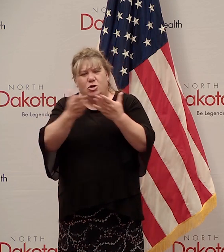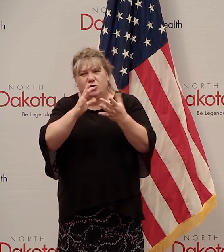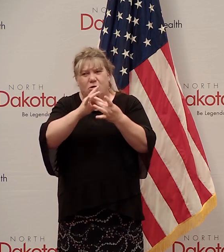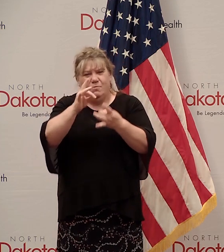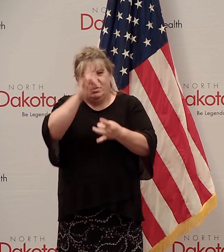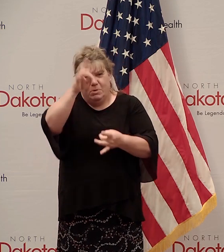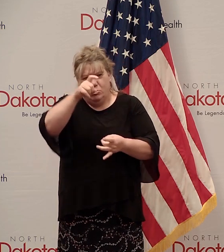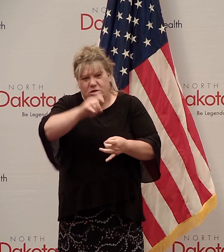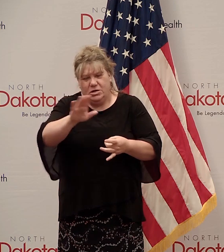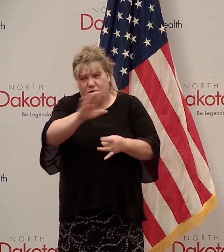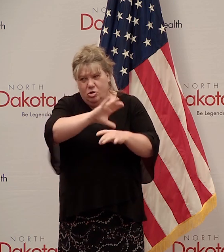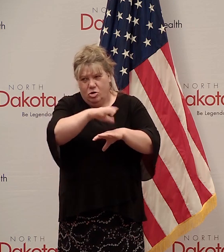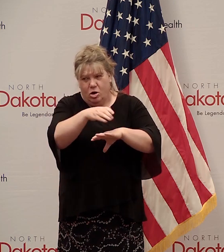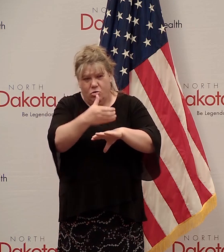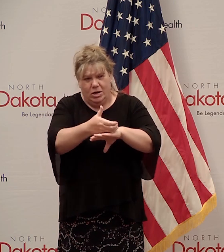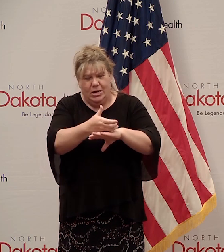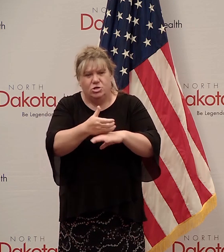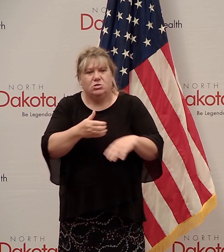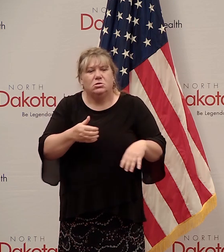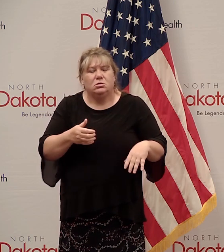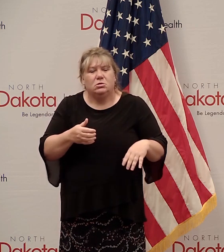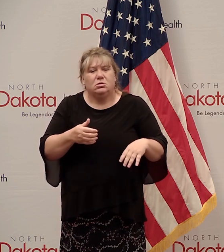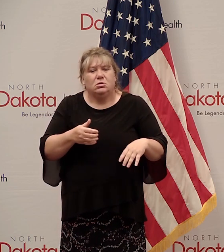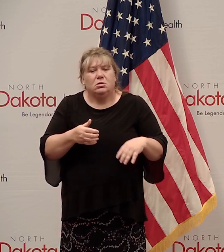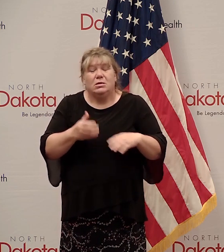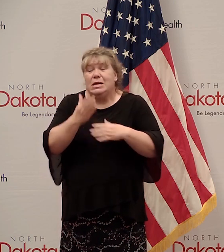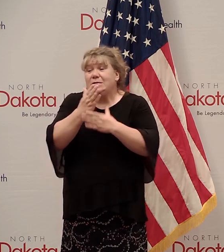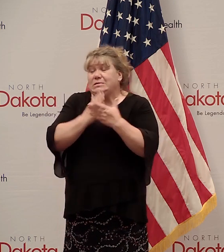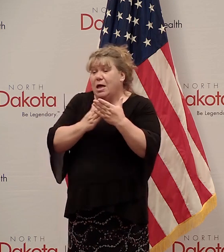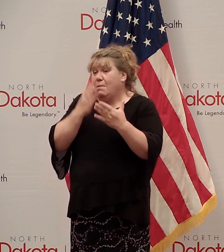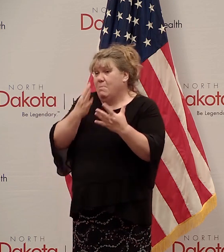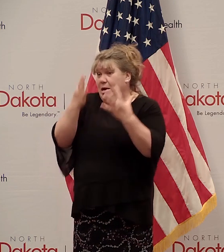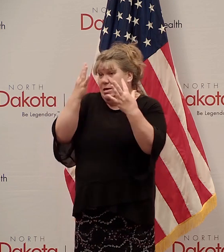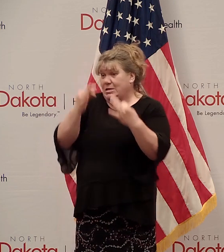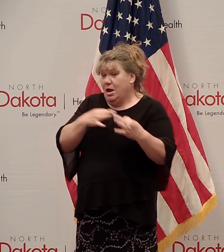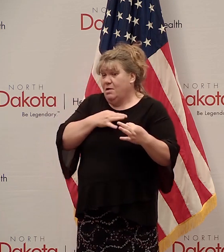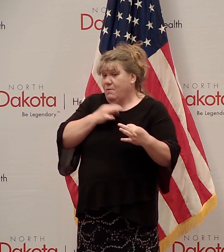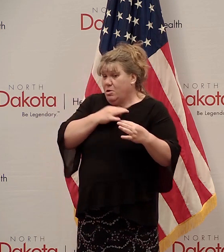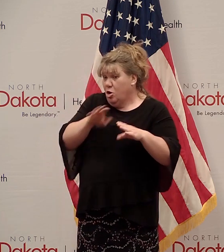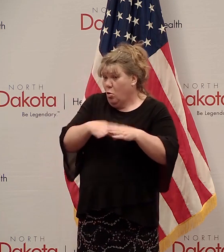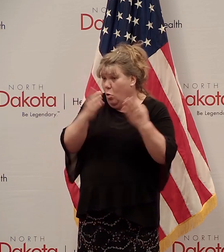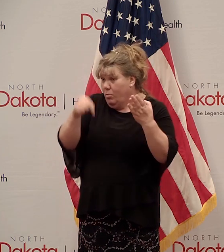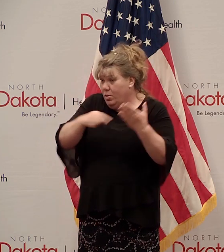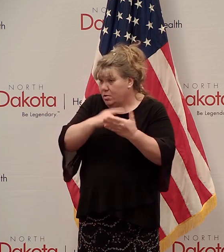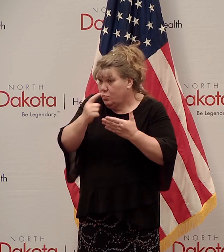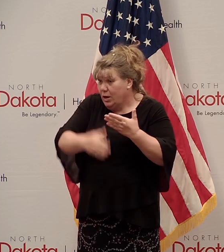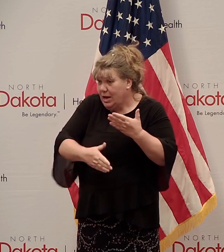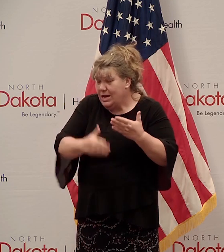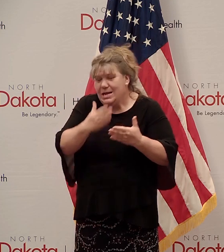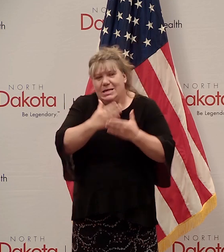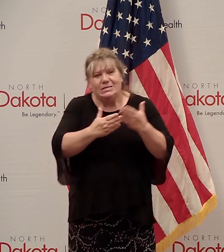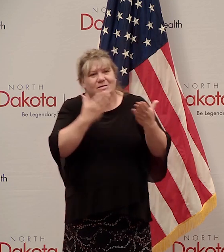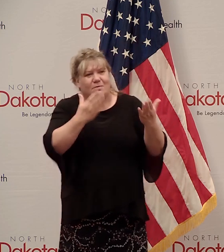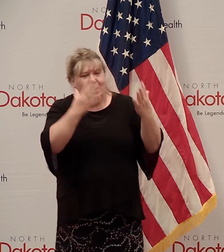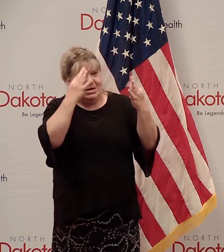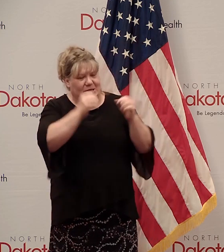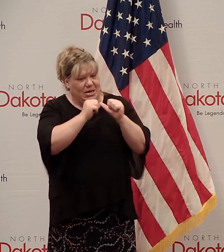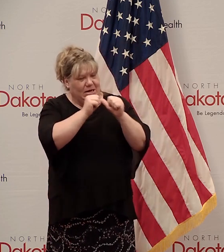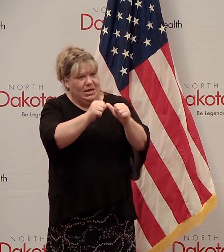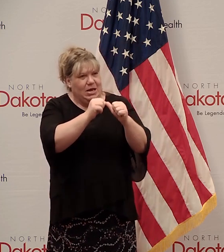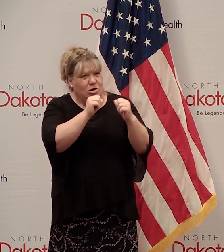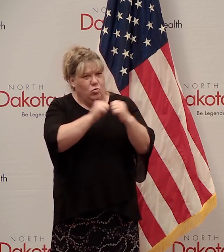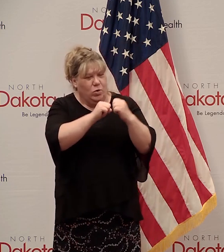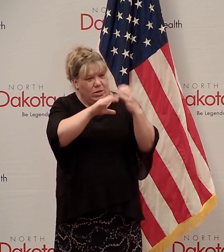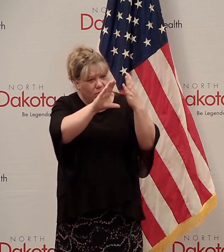needs of their congregation. As they, as some may choose to voluntarily reopen this weekend, some may choose to keep going with the